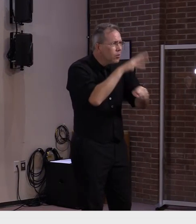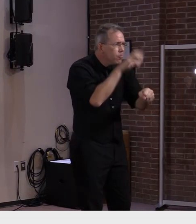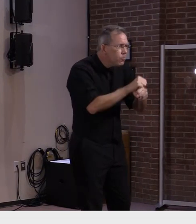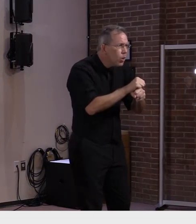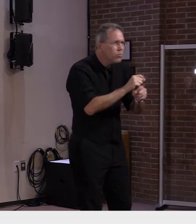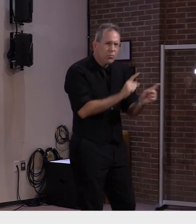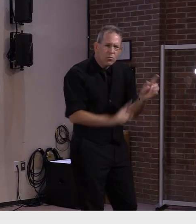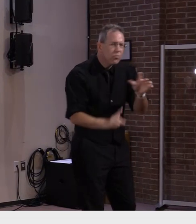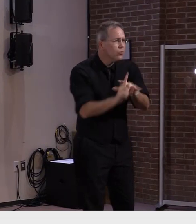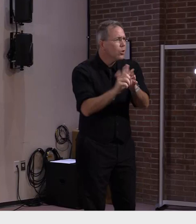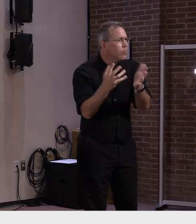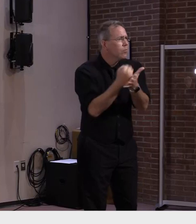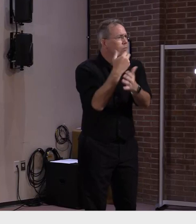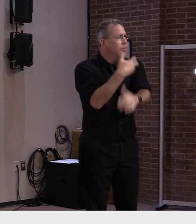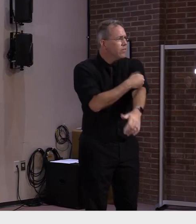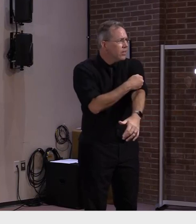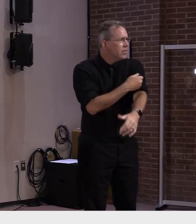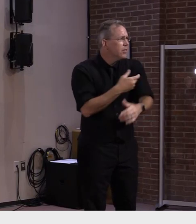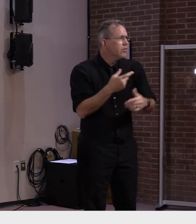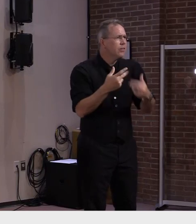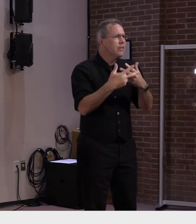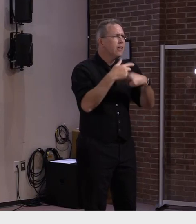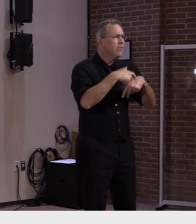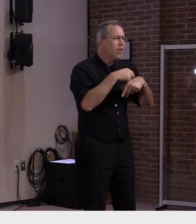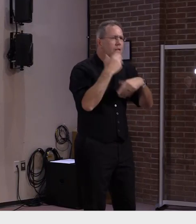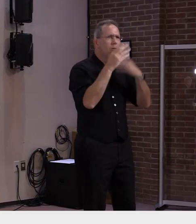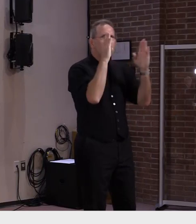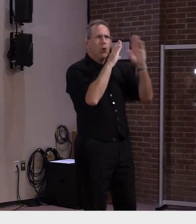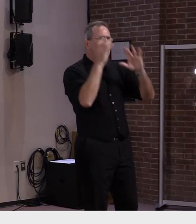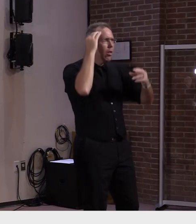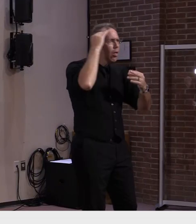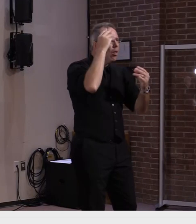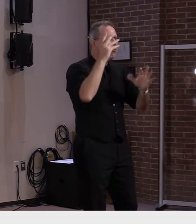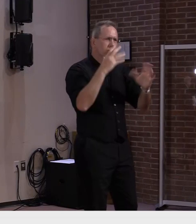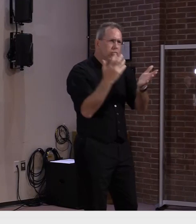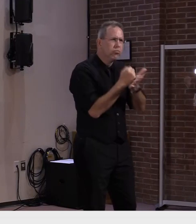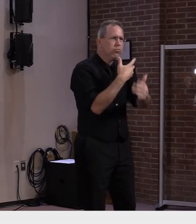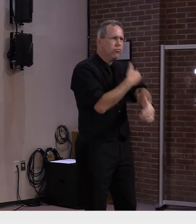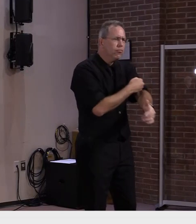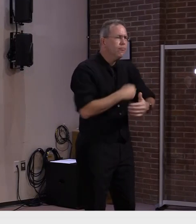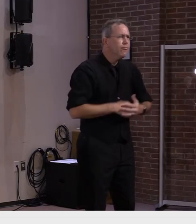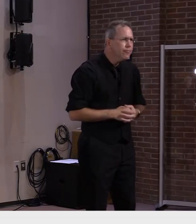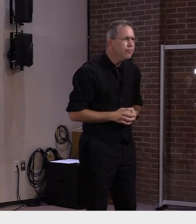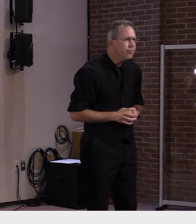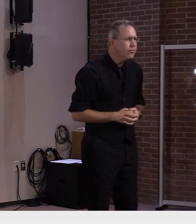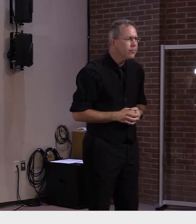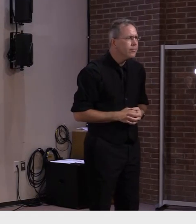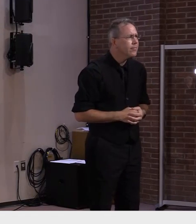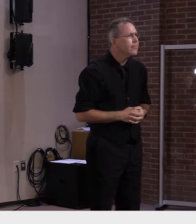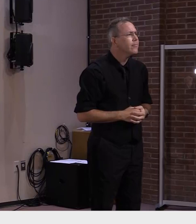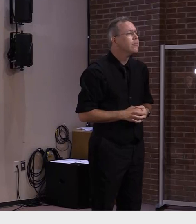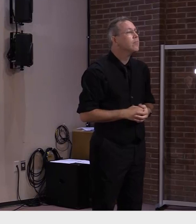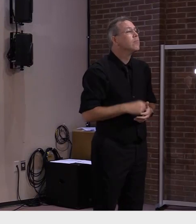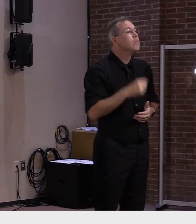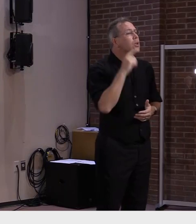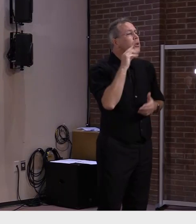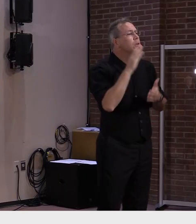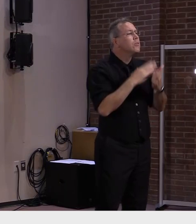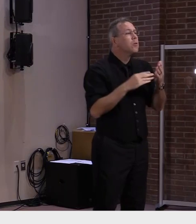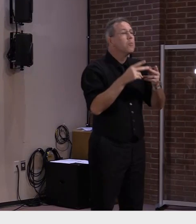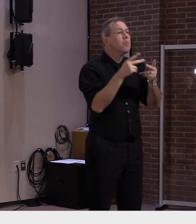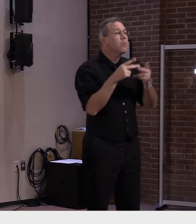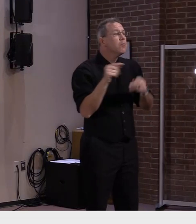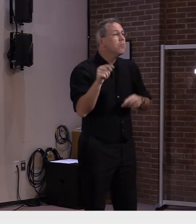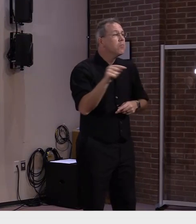although we do see cases where people get covid 19 that are fully vaccinated these instances are far less prevalent